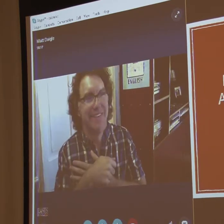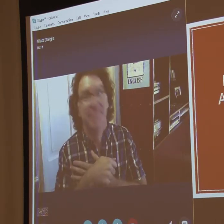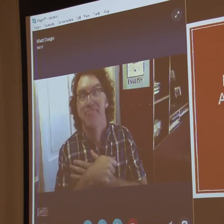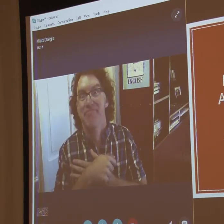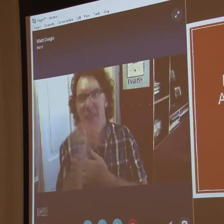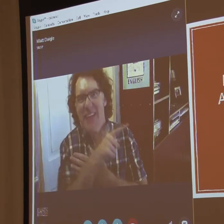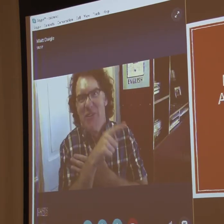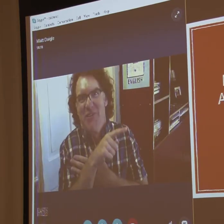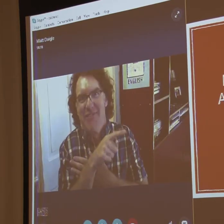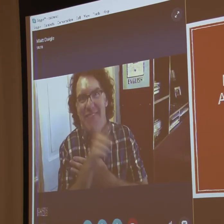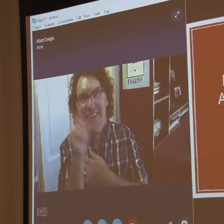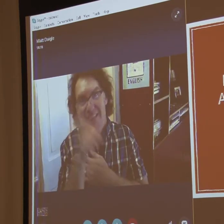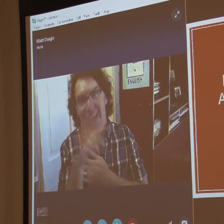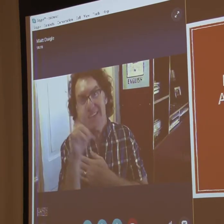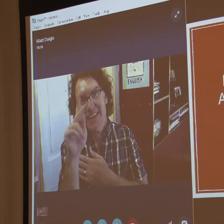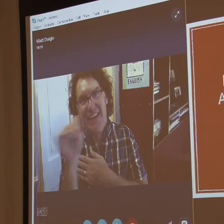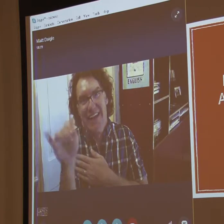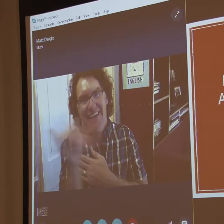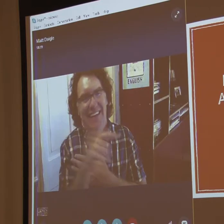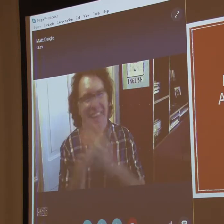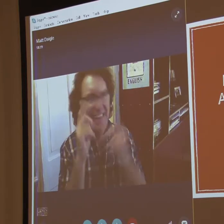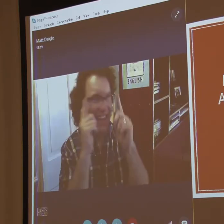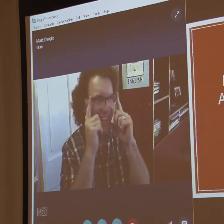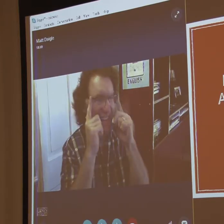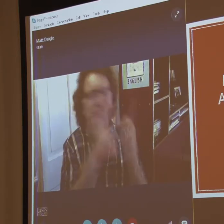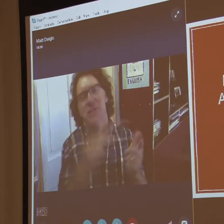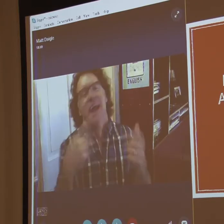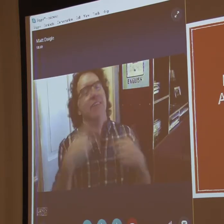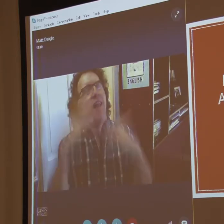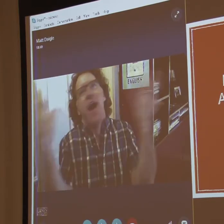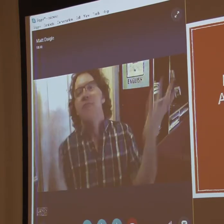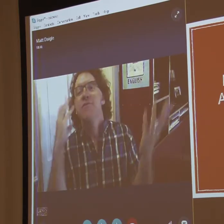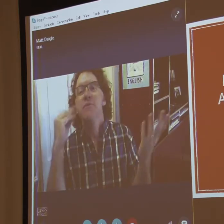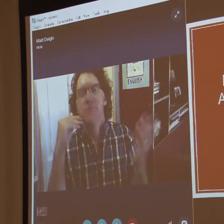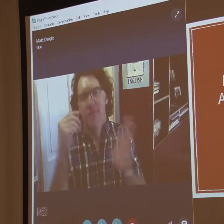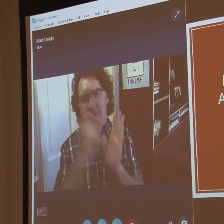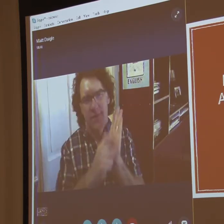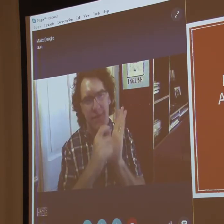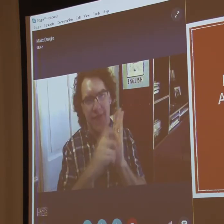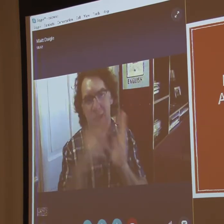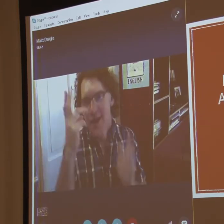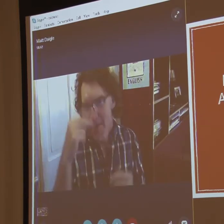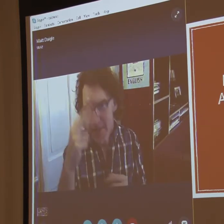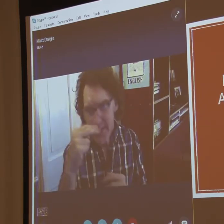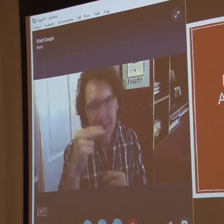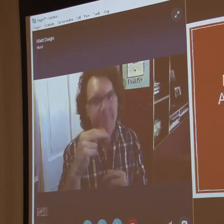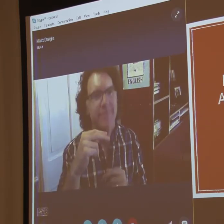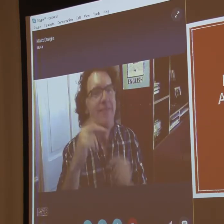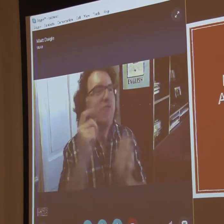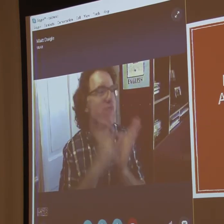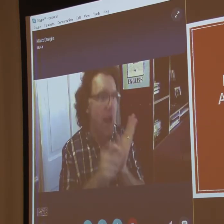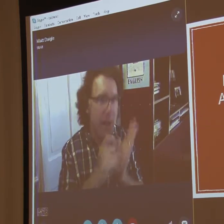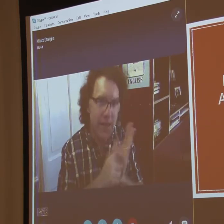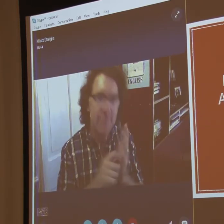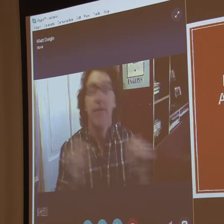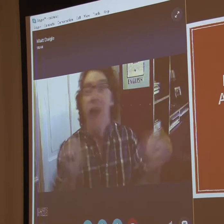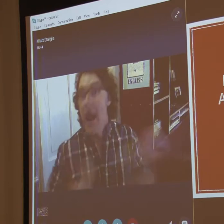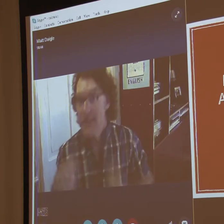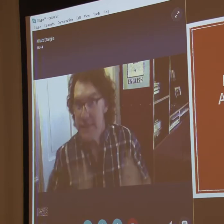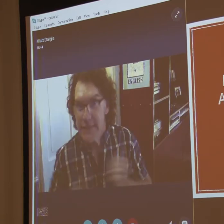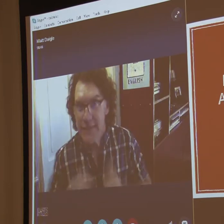Okay. So, that's her. That's K. She has a lot of experience with writing comedy.